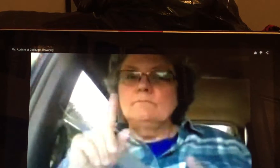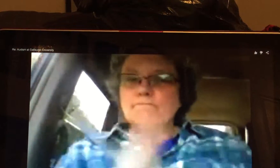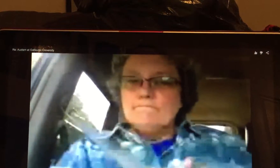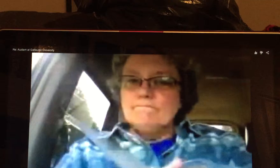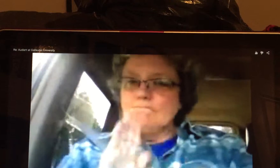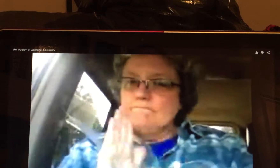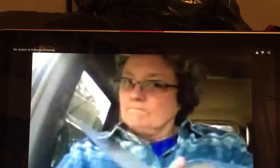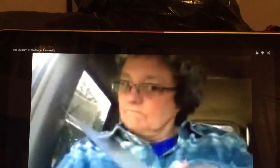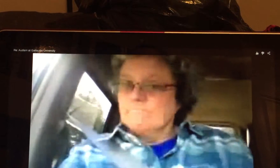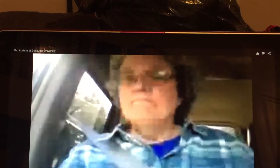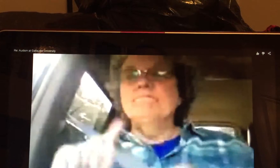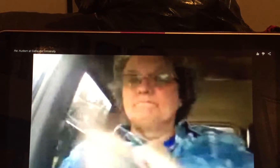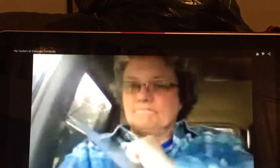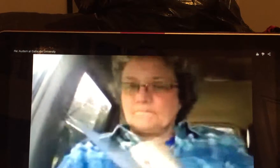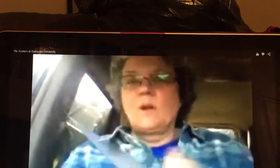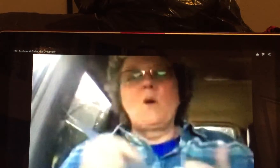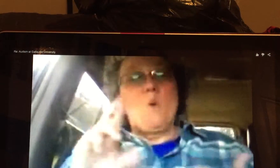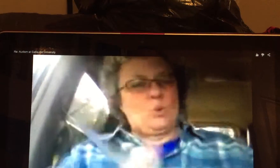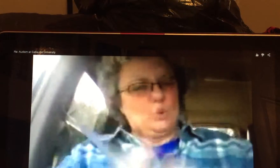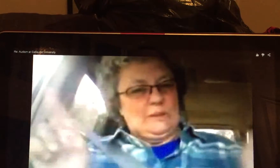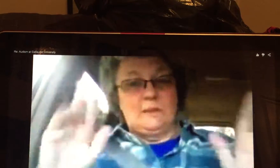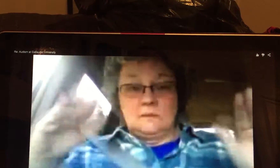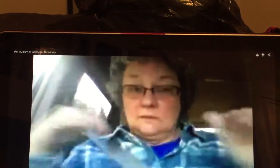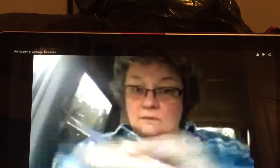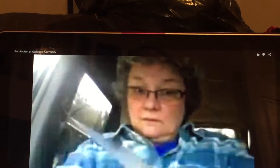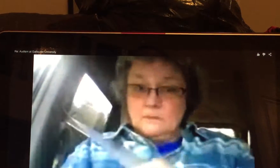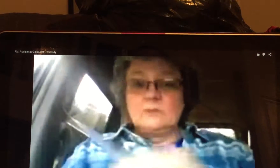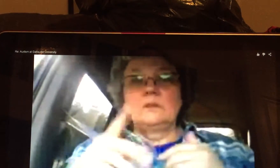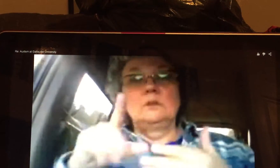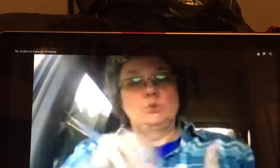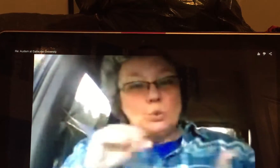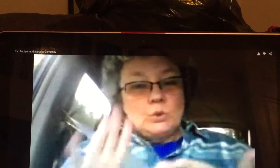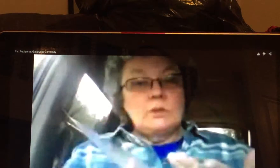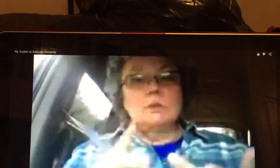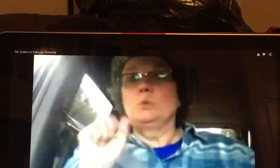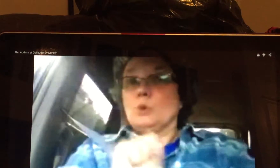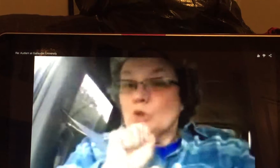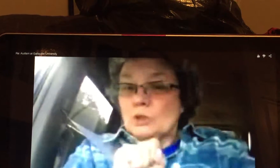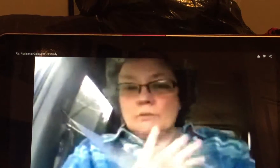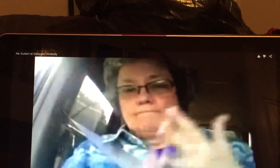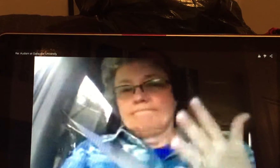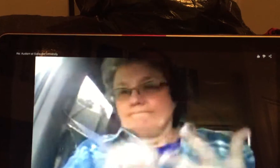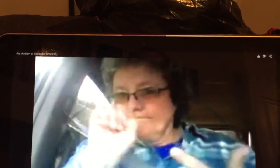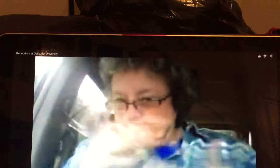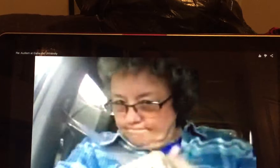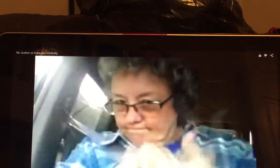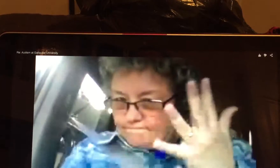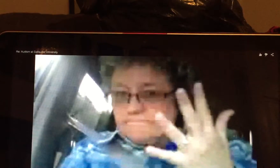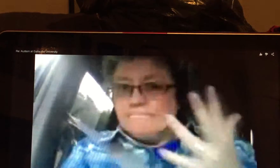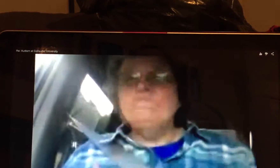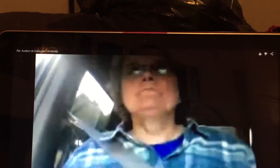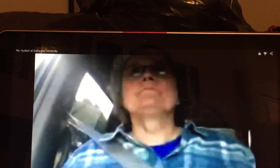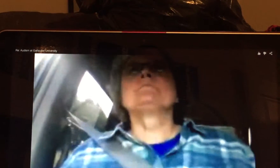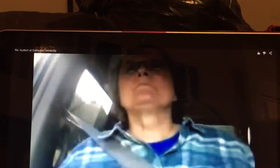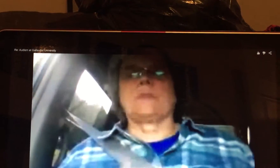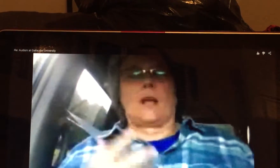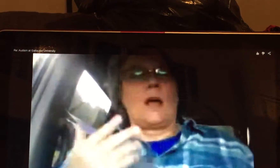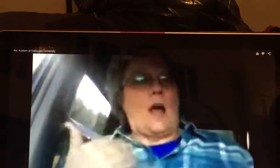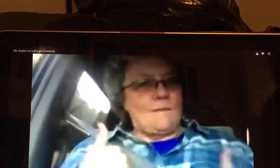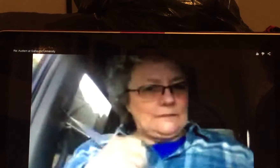you know maybe just a warning or you know maybe extra student work or something